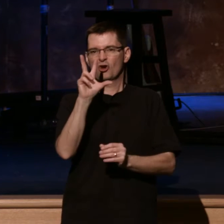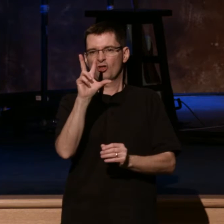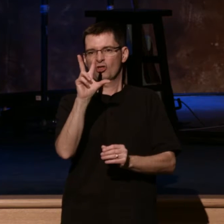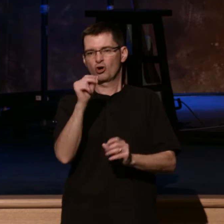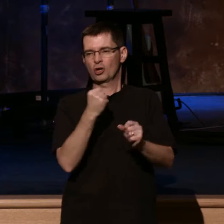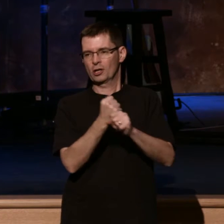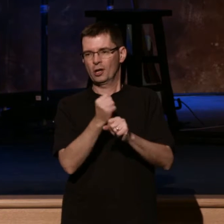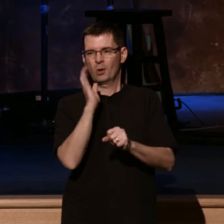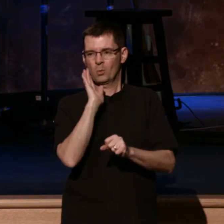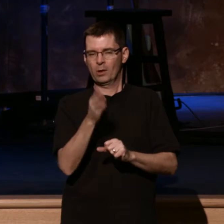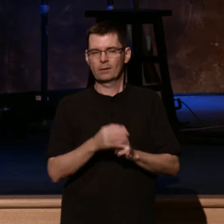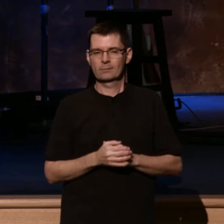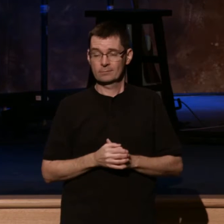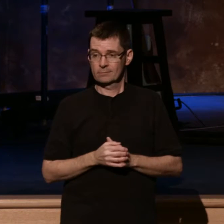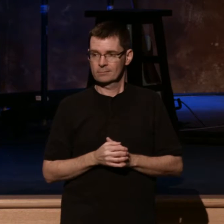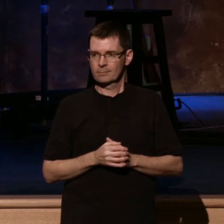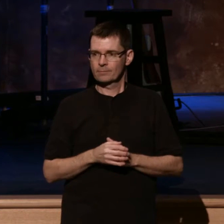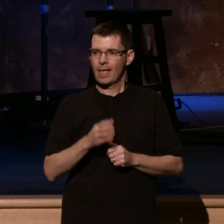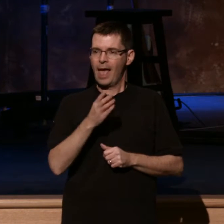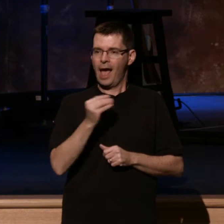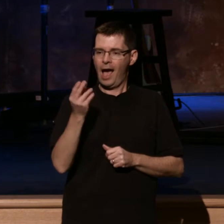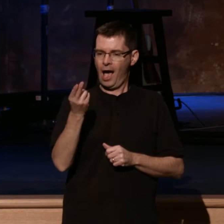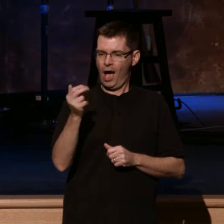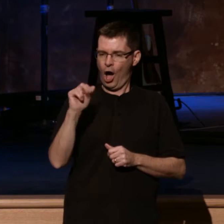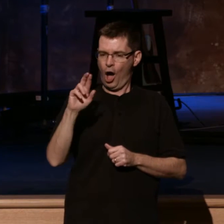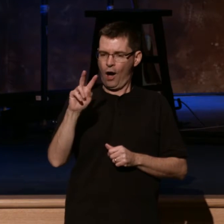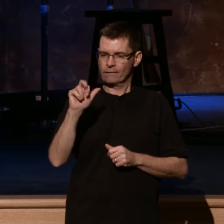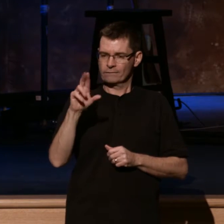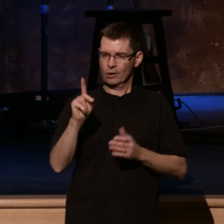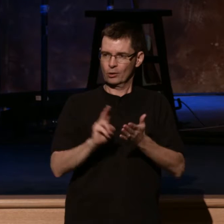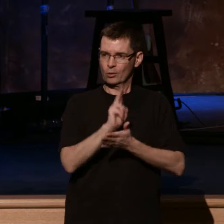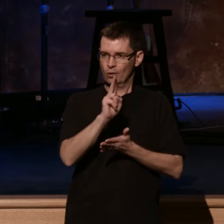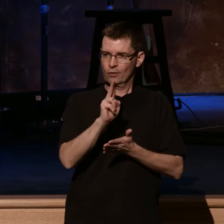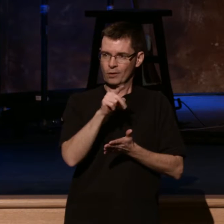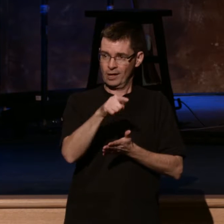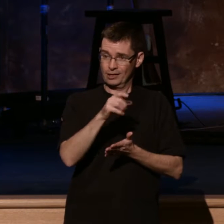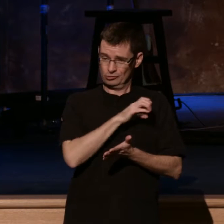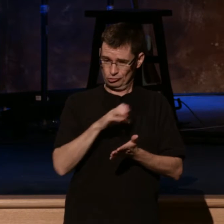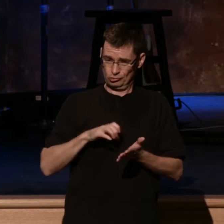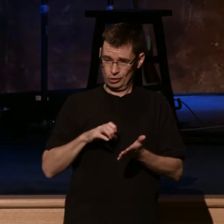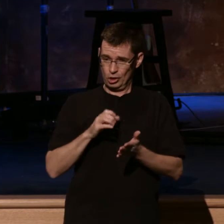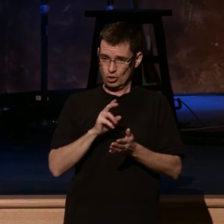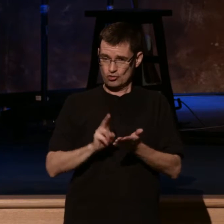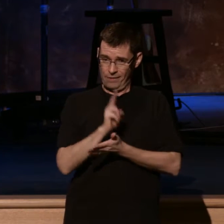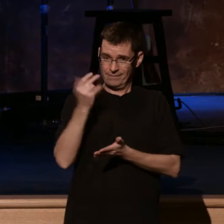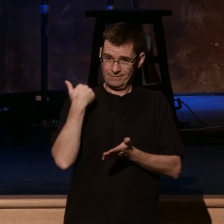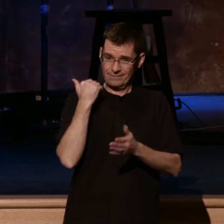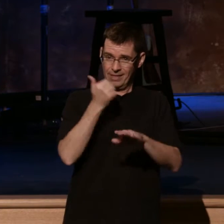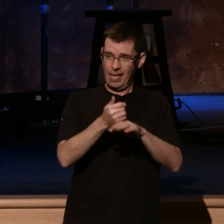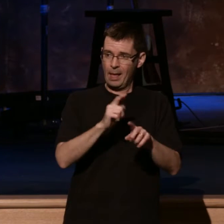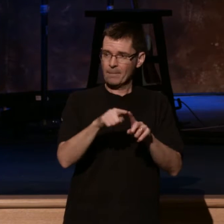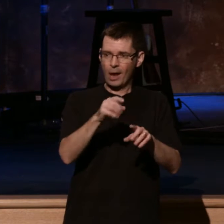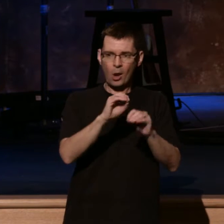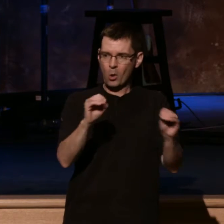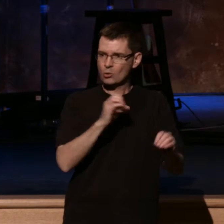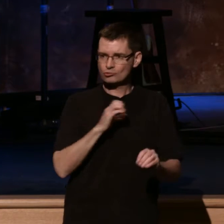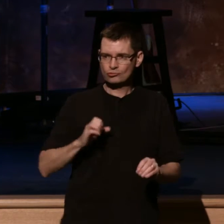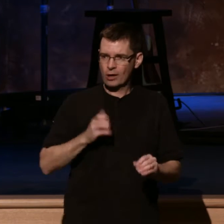had discovered there wasn't one Christian left on campus. At Princeton, they found two. A place called Williams College was